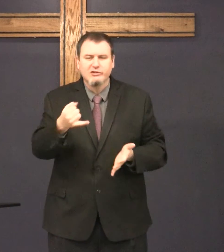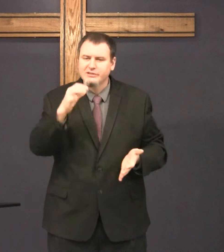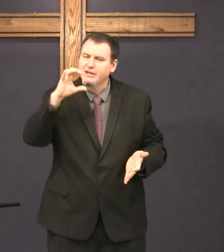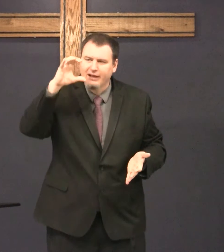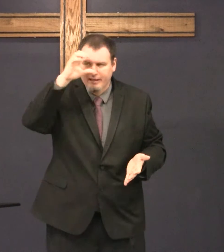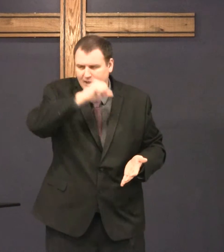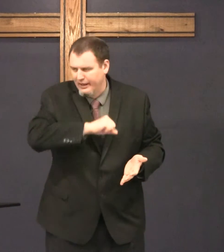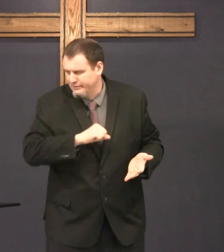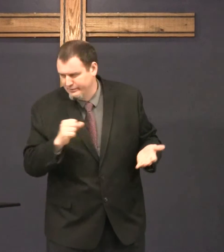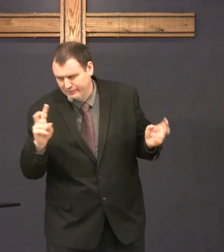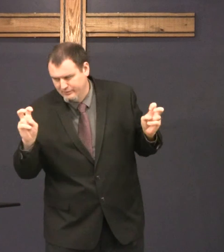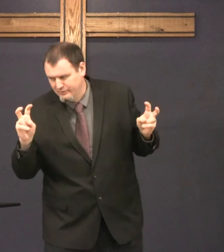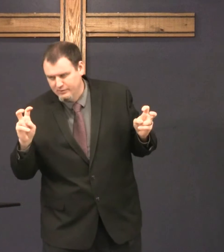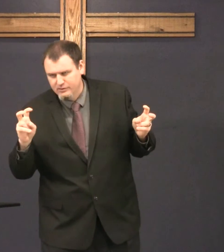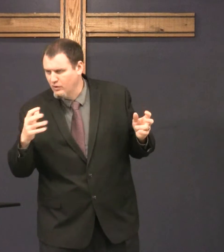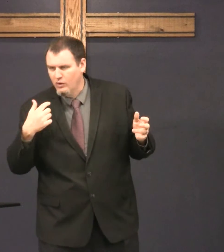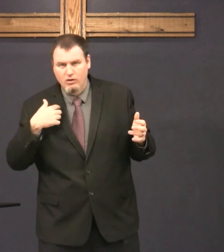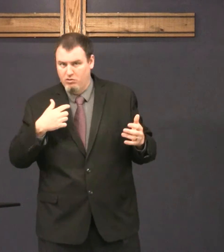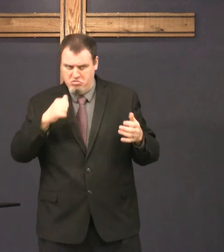That's just speculation.